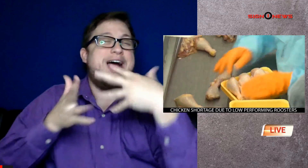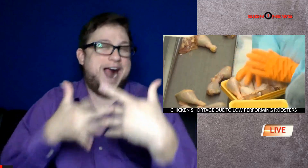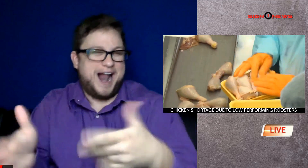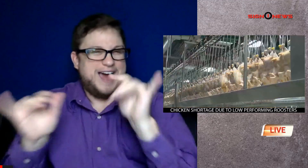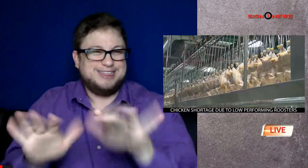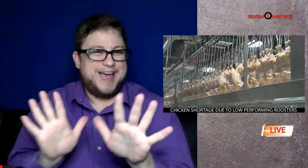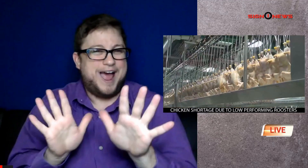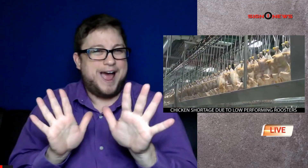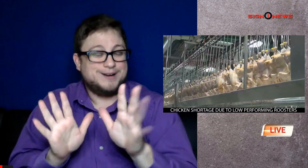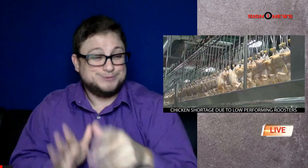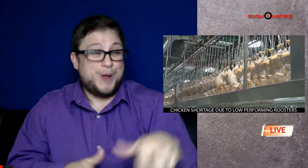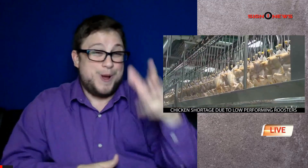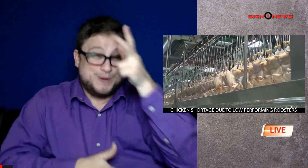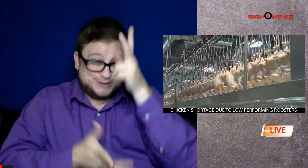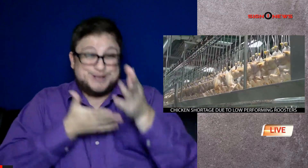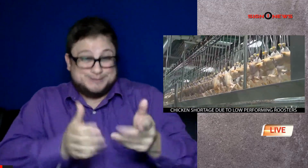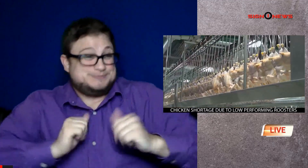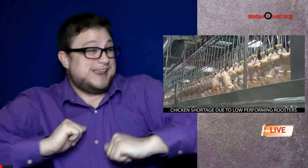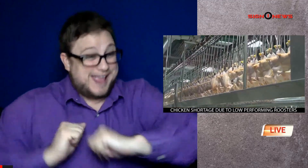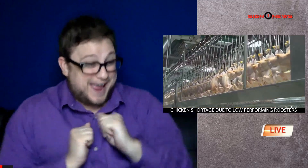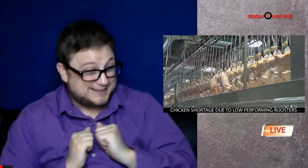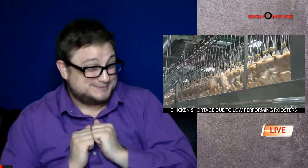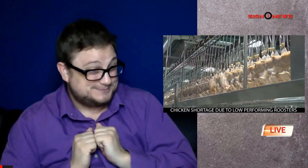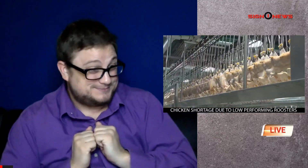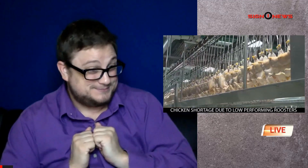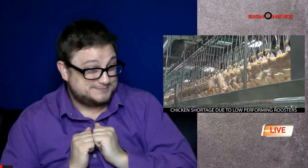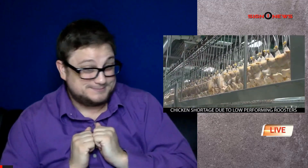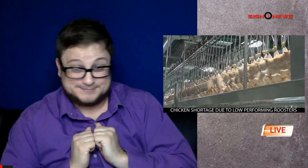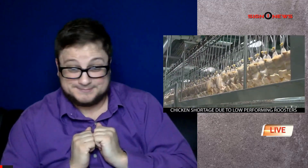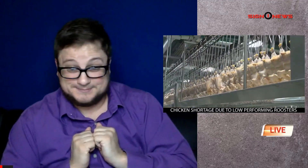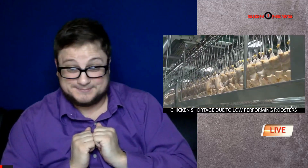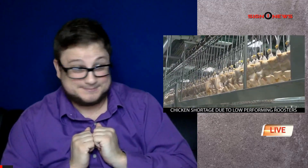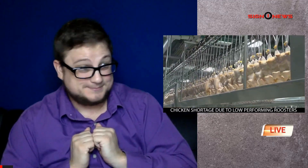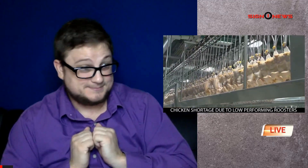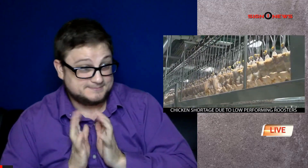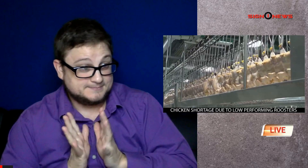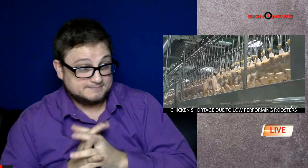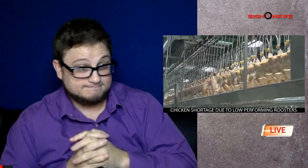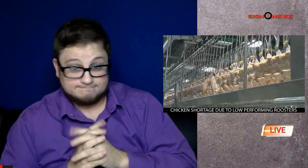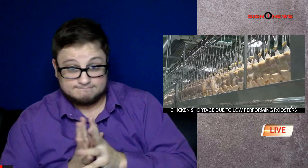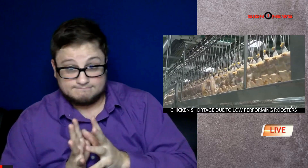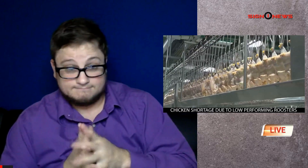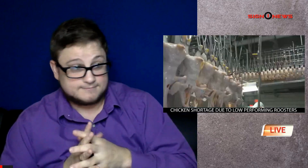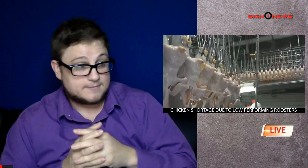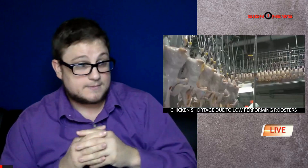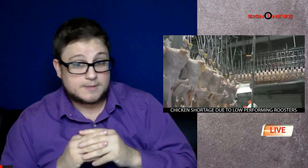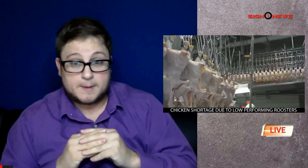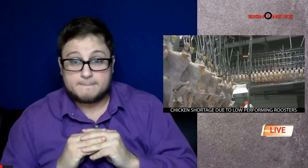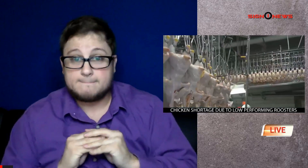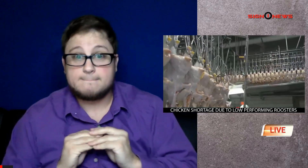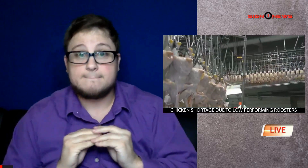a new breeding rooster they tried out recently is well